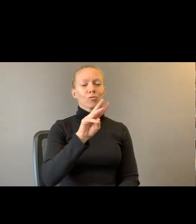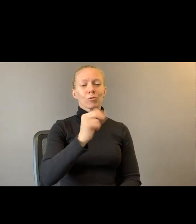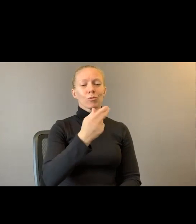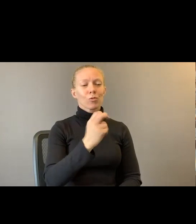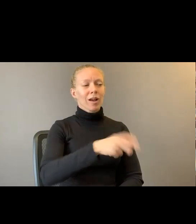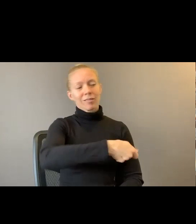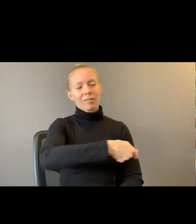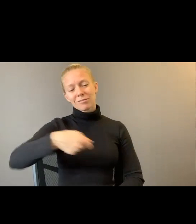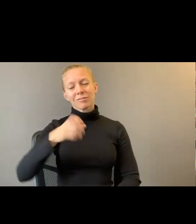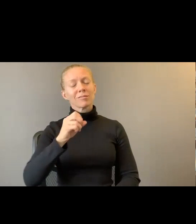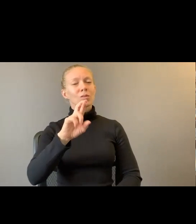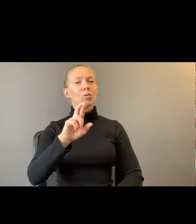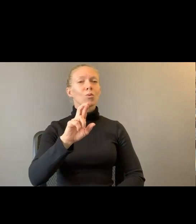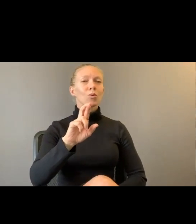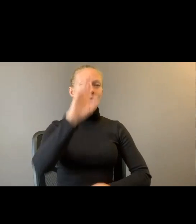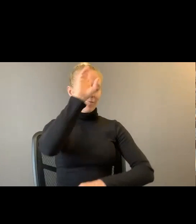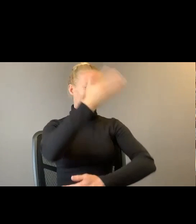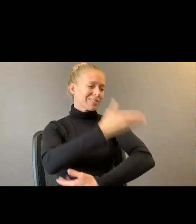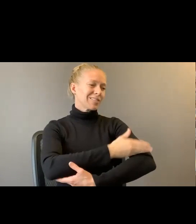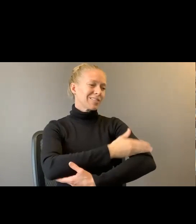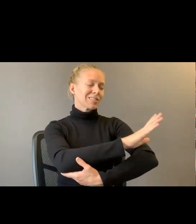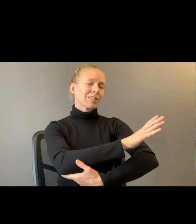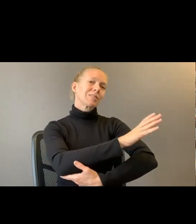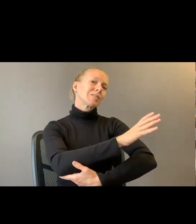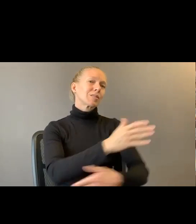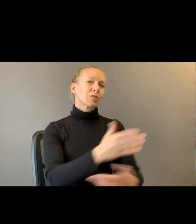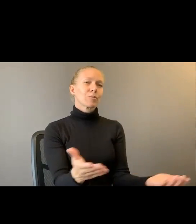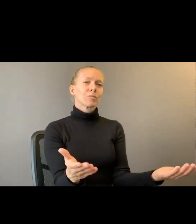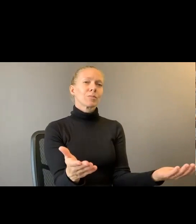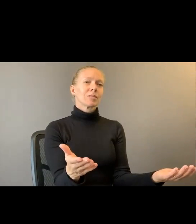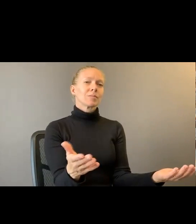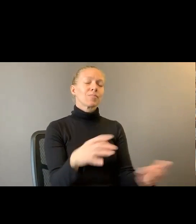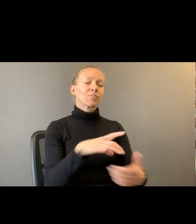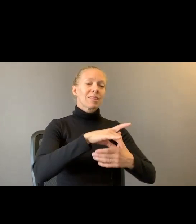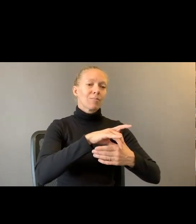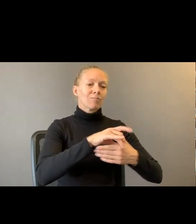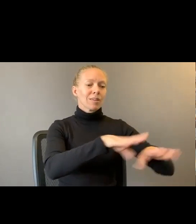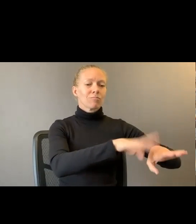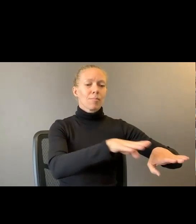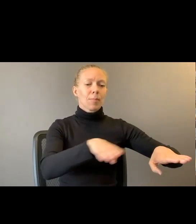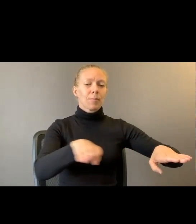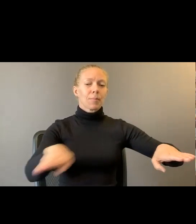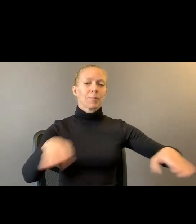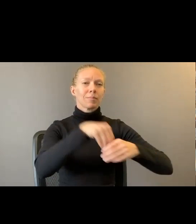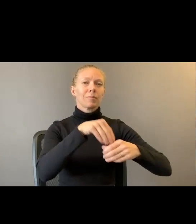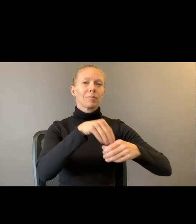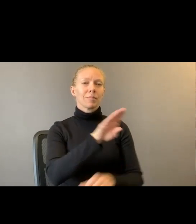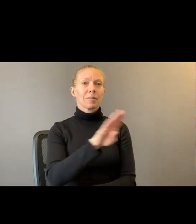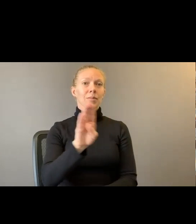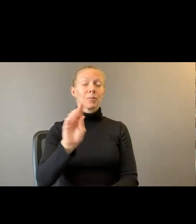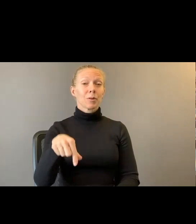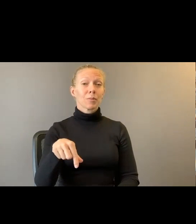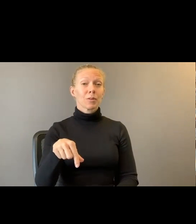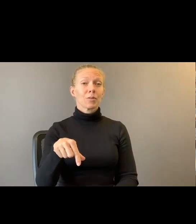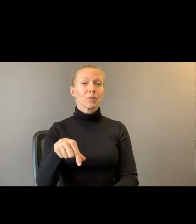son's arms. I forget the cured meat spread out from the black barrel of a barbecue. Bushel